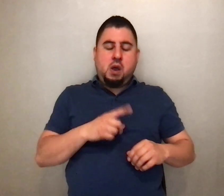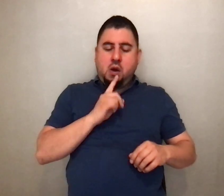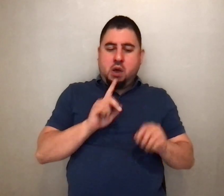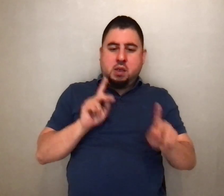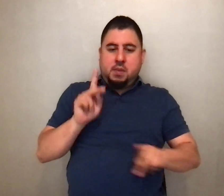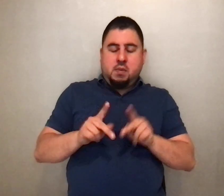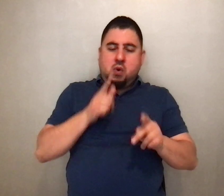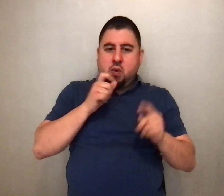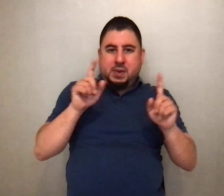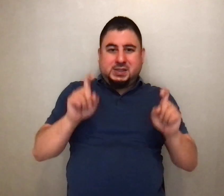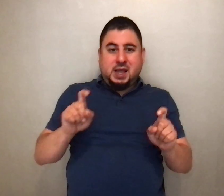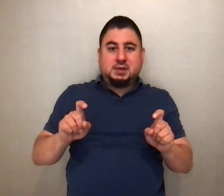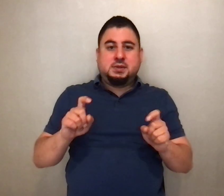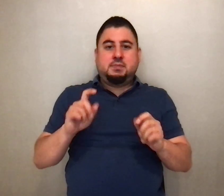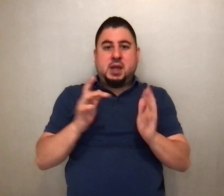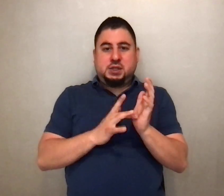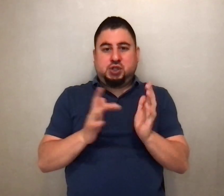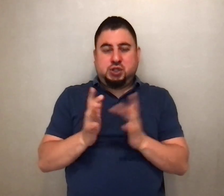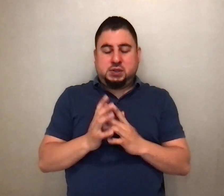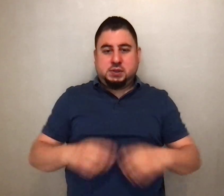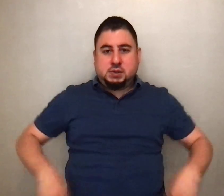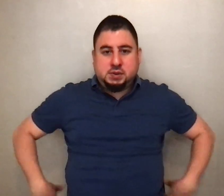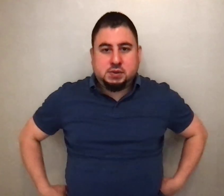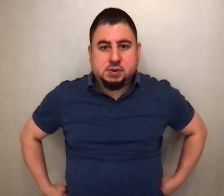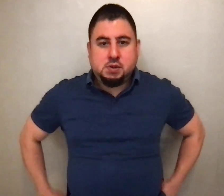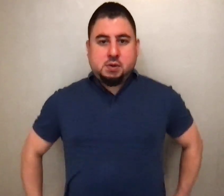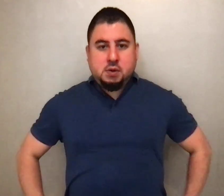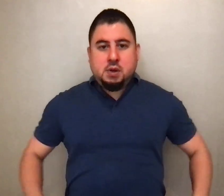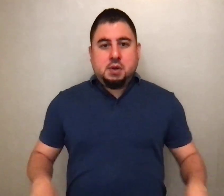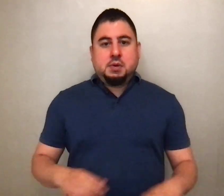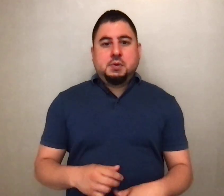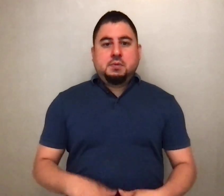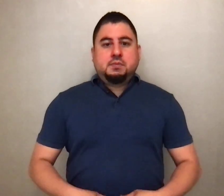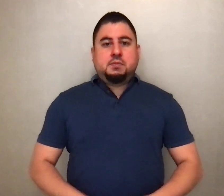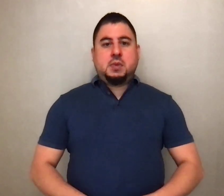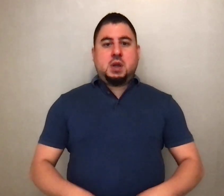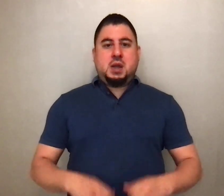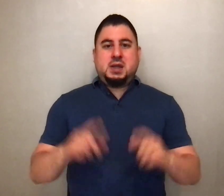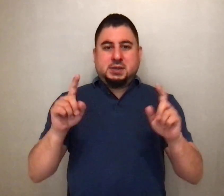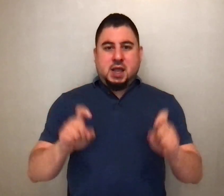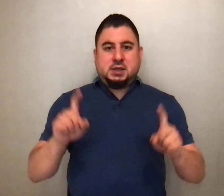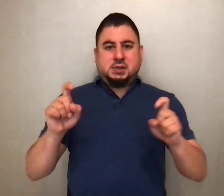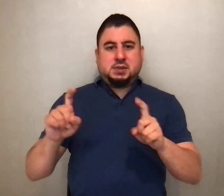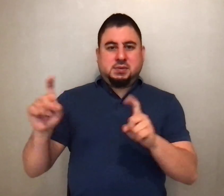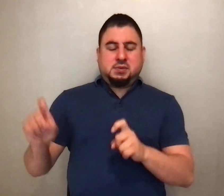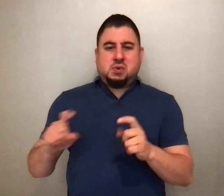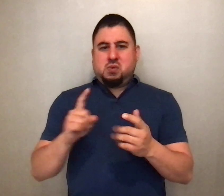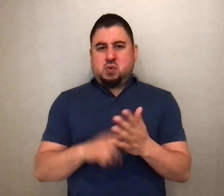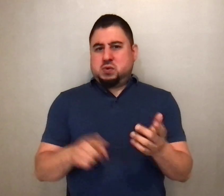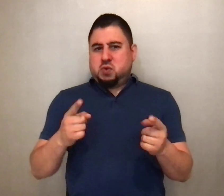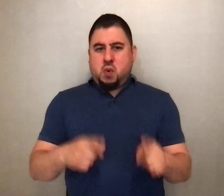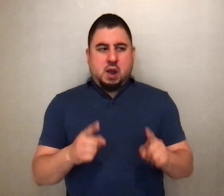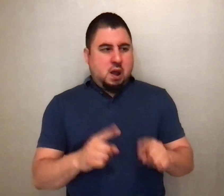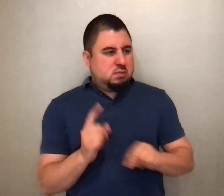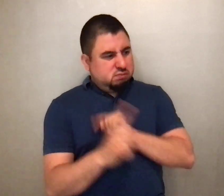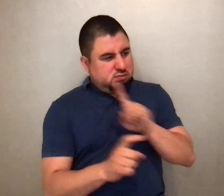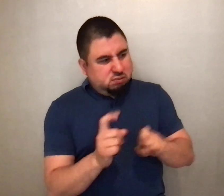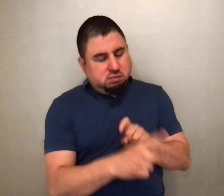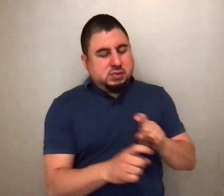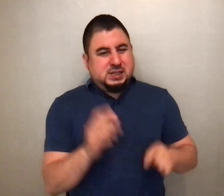being tested by Jesus. And he goes through all of these things, you know, what's going on? And he almost seems like he's having fun with